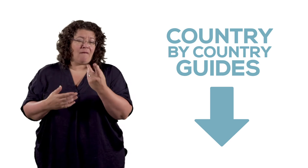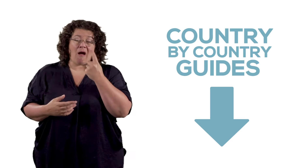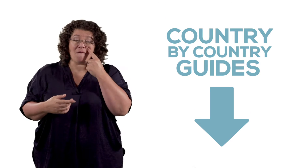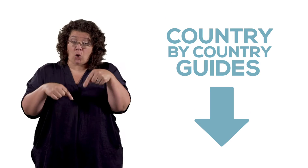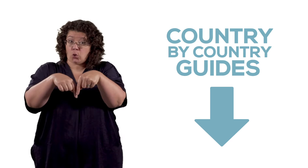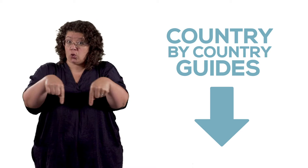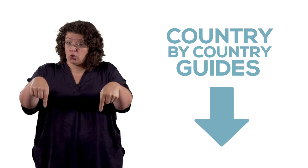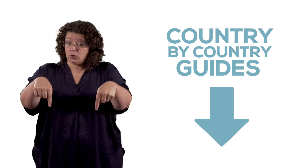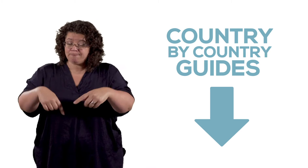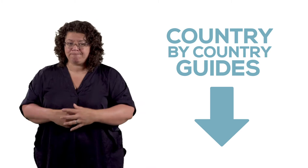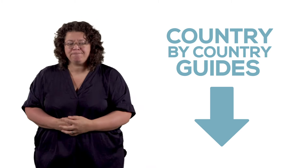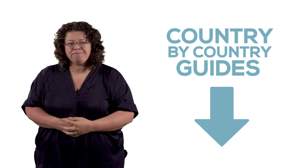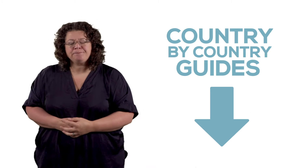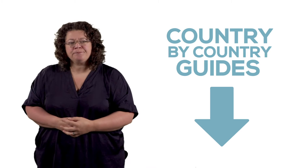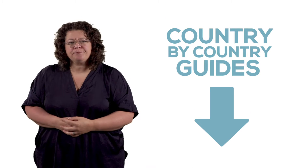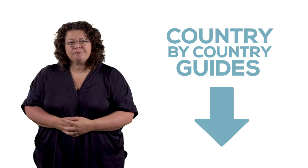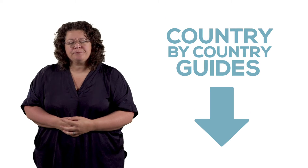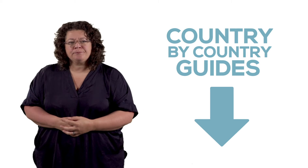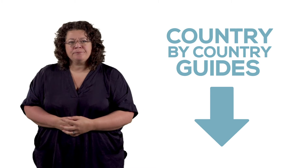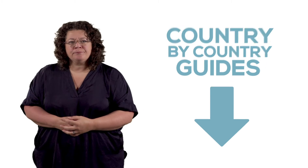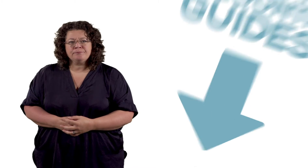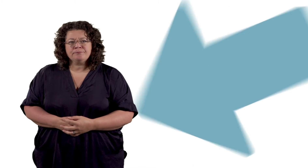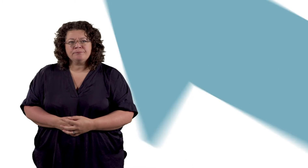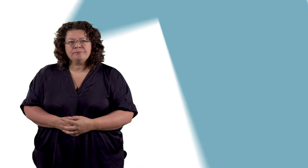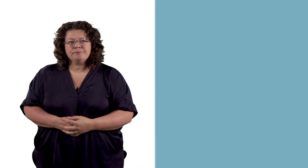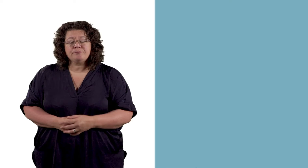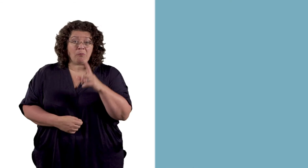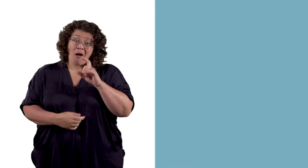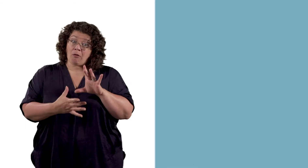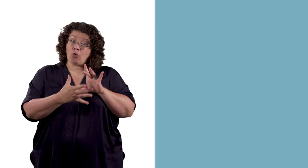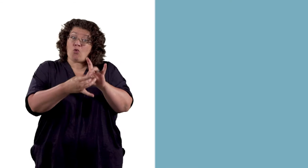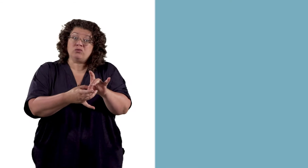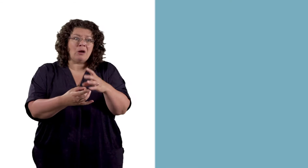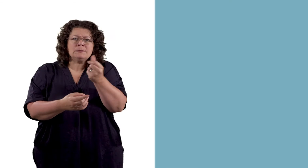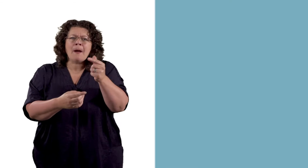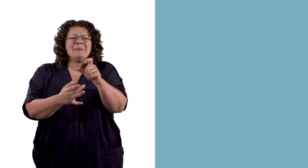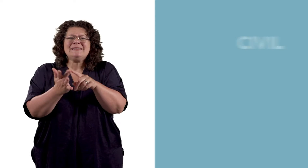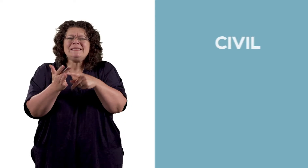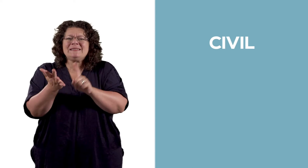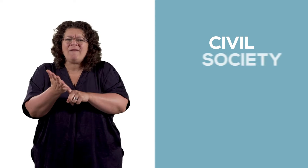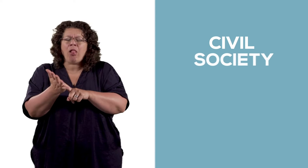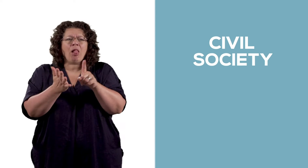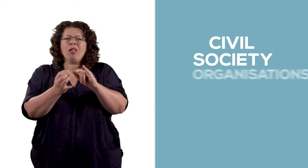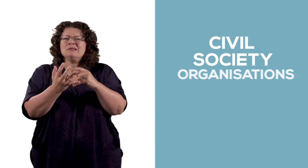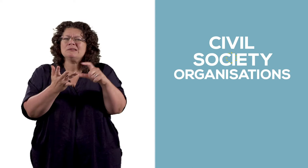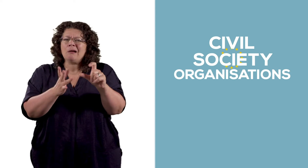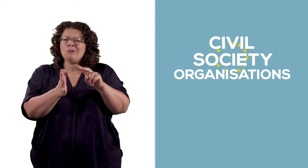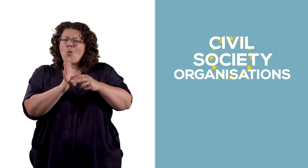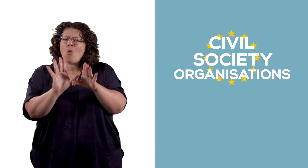by checking the link in the description box below. You can get in touch with some civil society organisations across